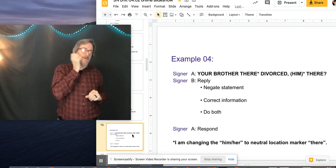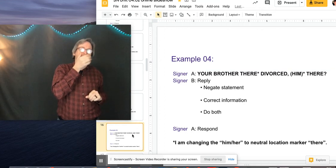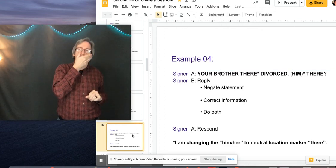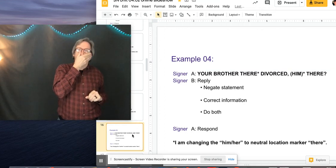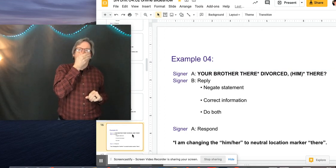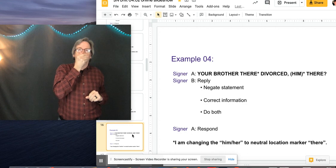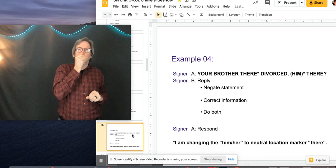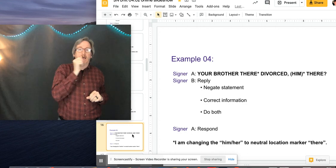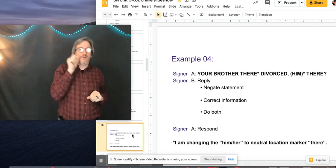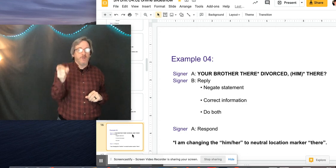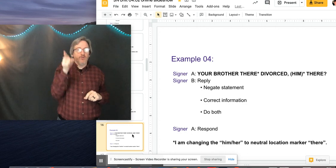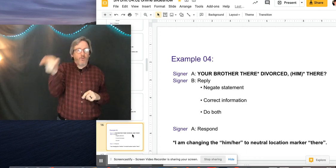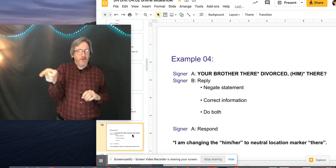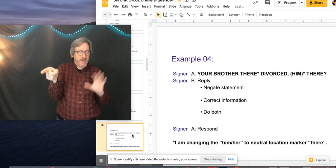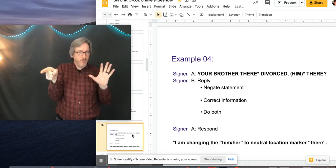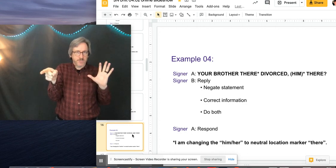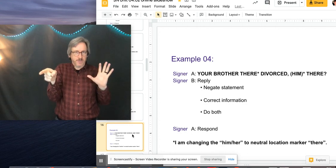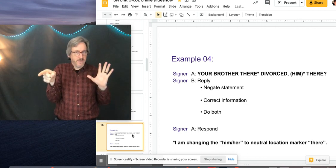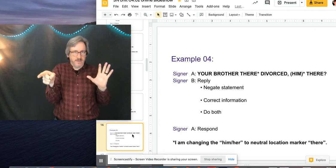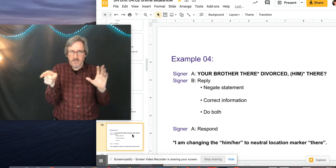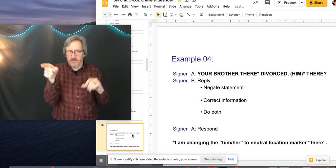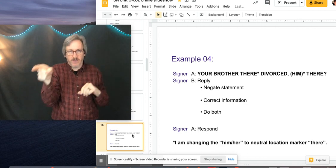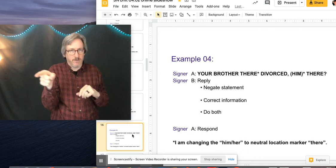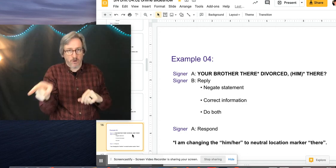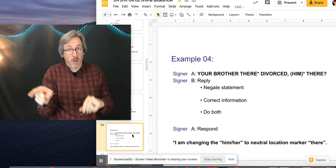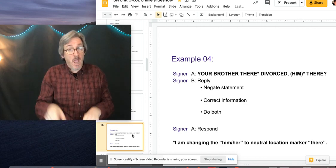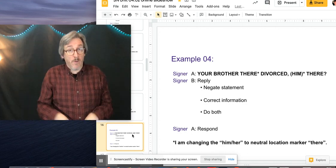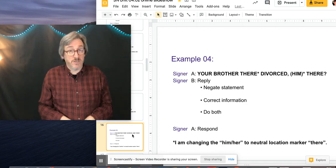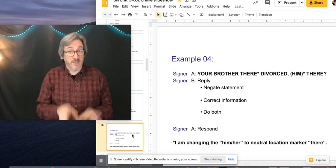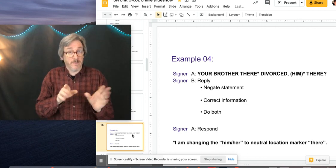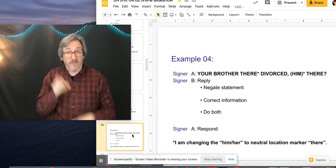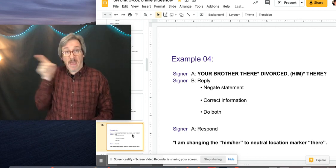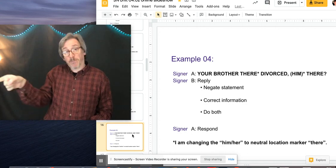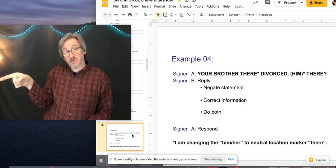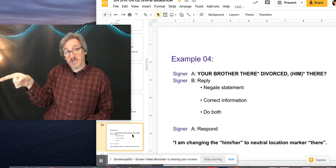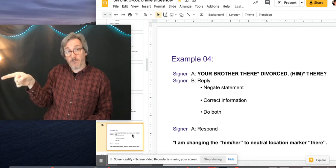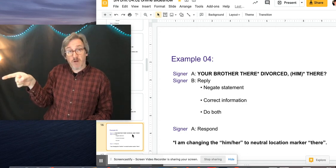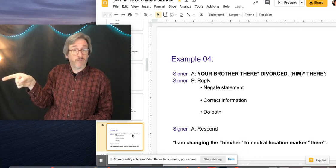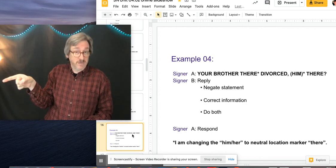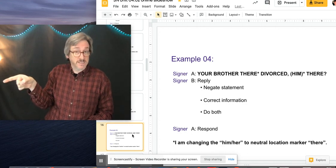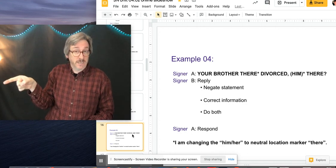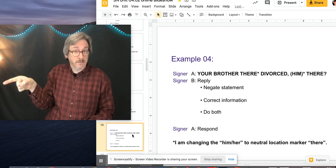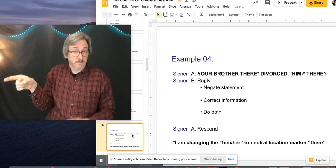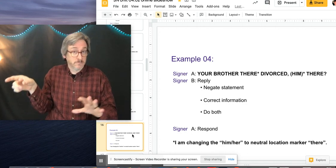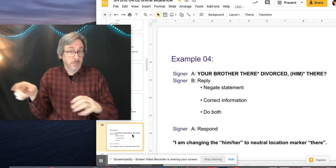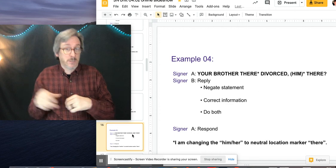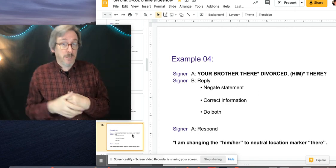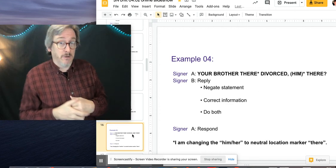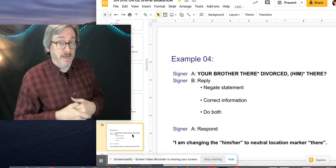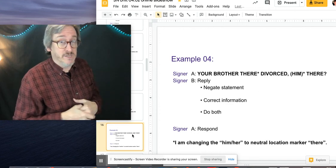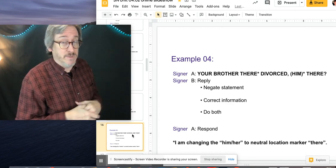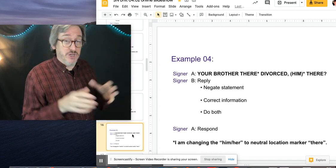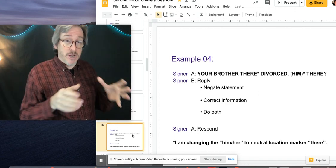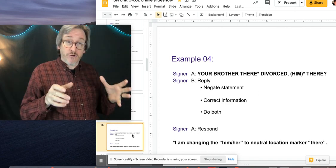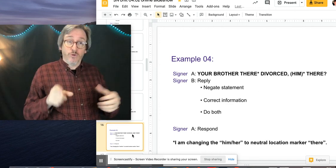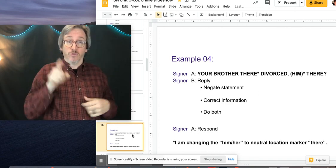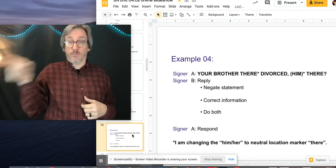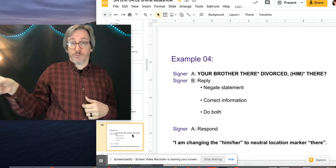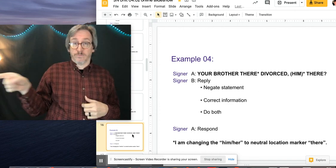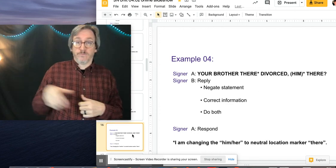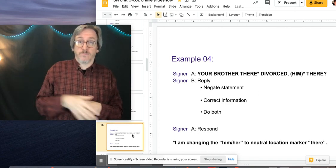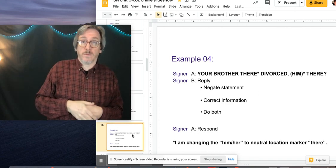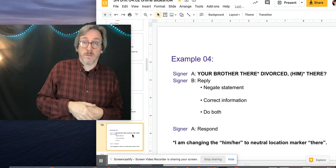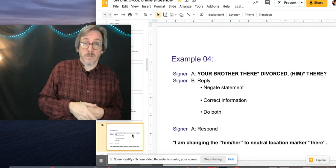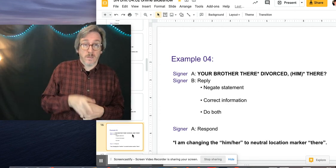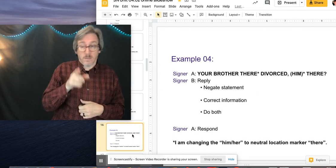when you point, I don't want you to be thinking of him and her. I want you to think about that person I'm referencing, right? So it's gender neutral.